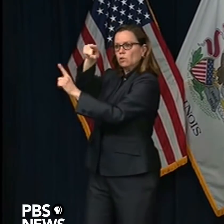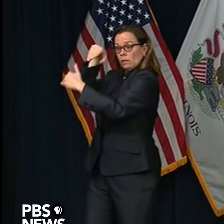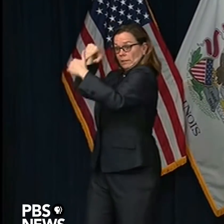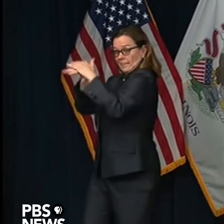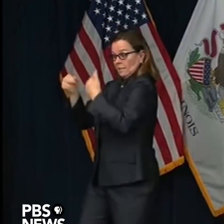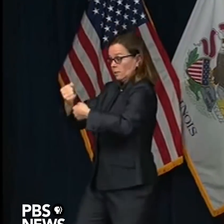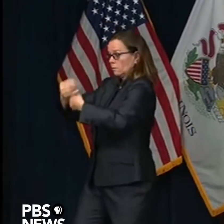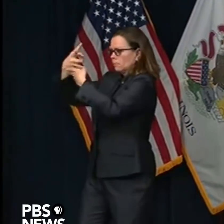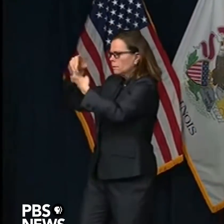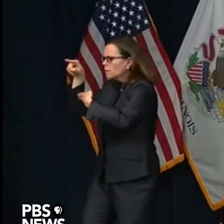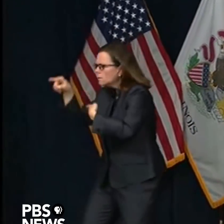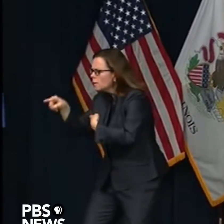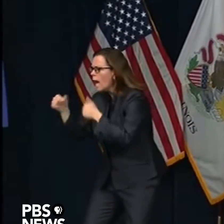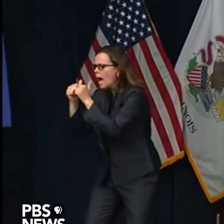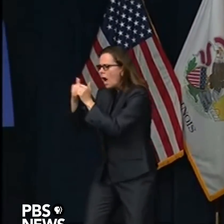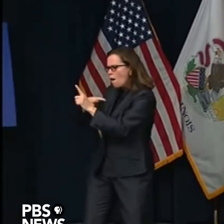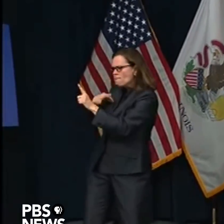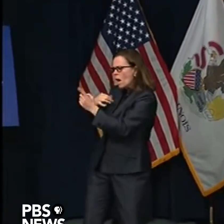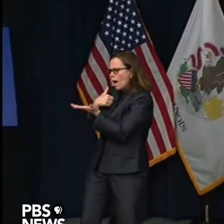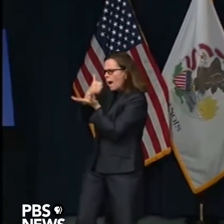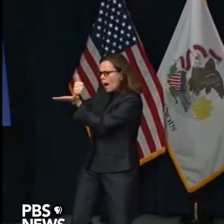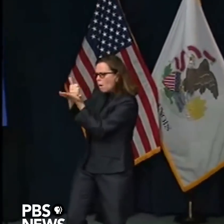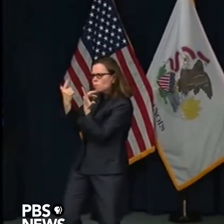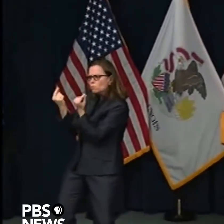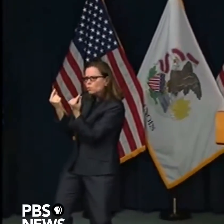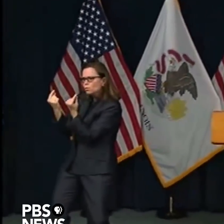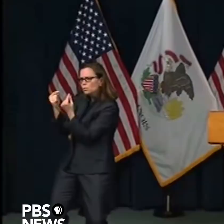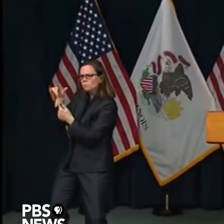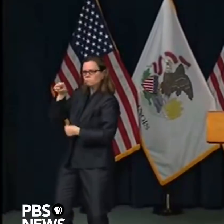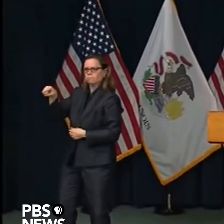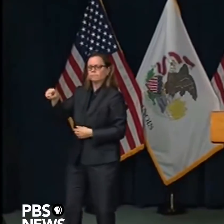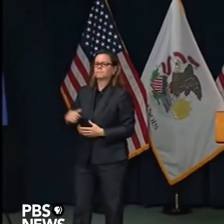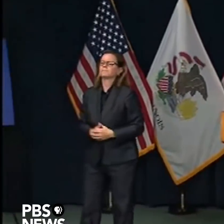Dr. Ngozi Ezeke, for today's medical update. Doctor.